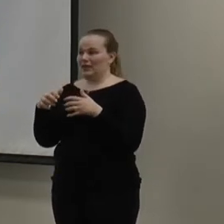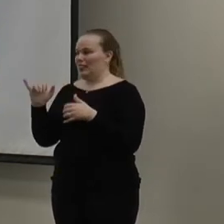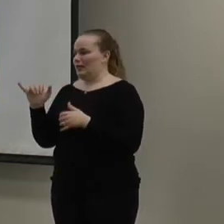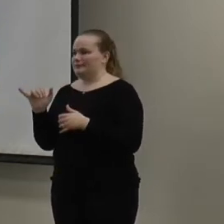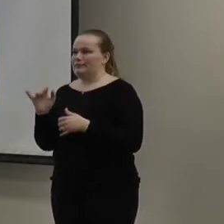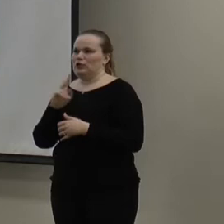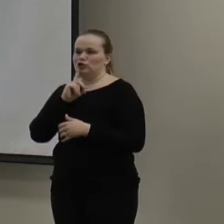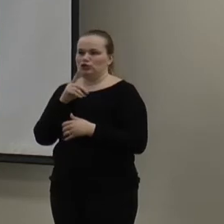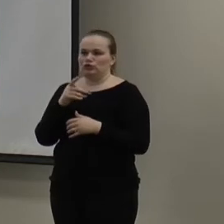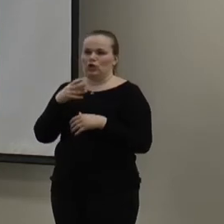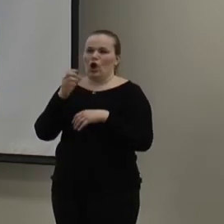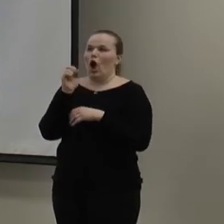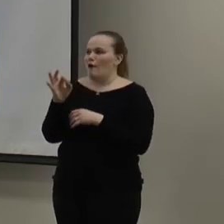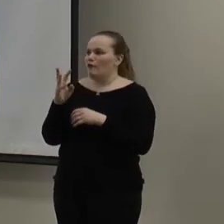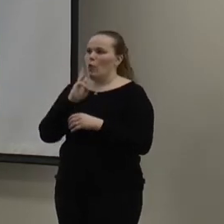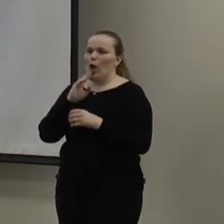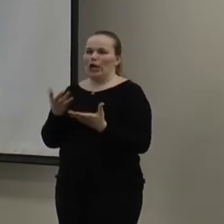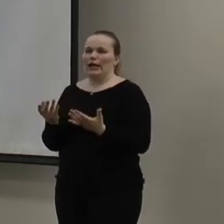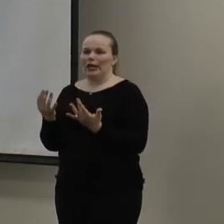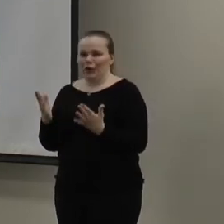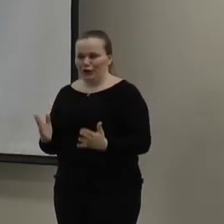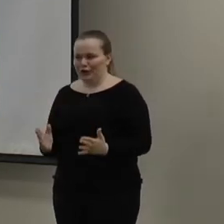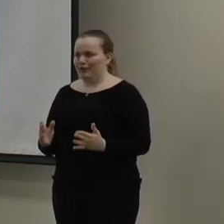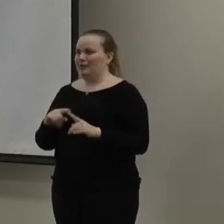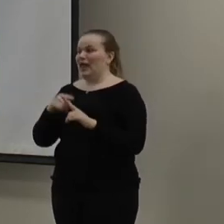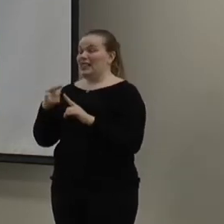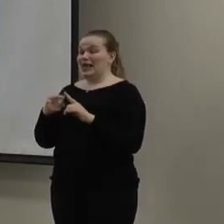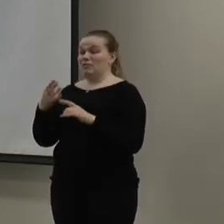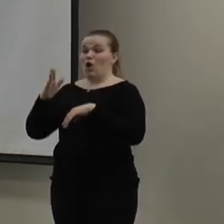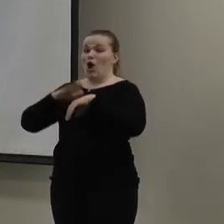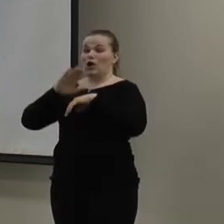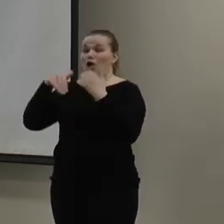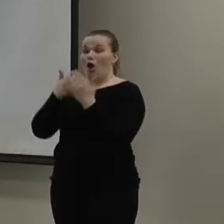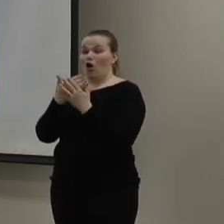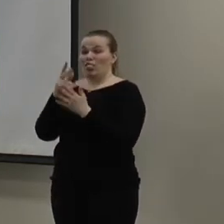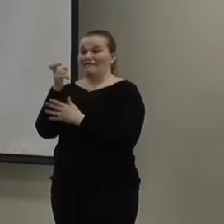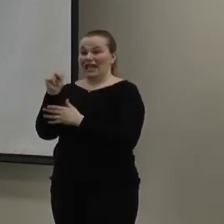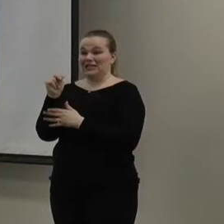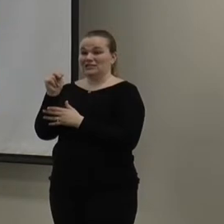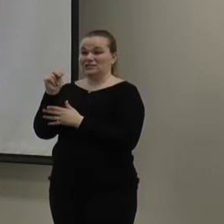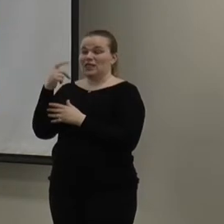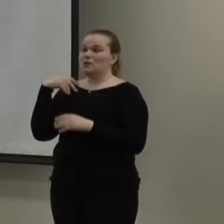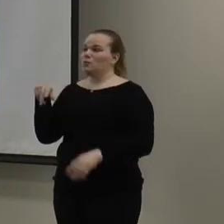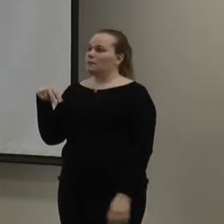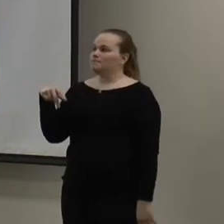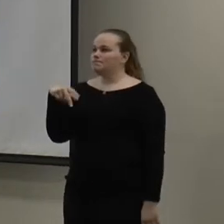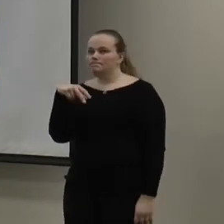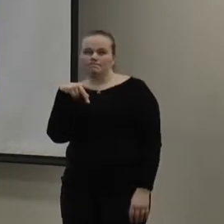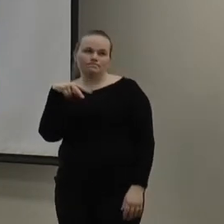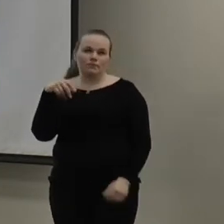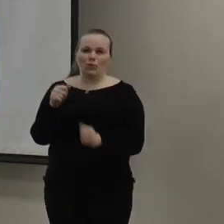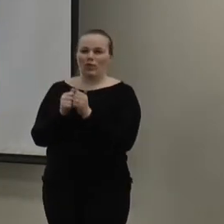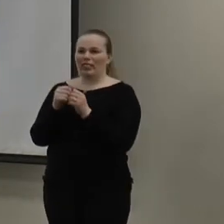like, make sure you turn off your water heater. And then, usually turn on all your exhaust fans. And walk around with a